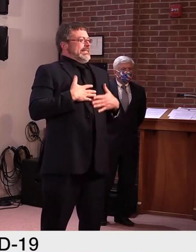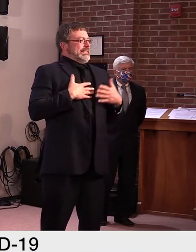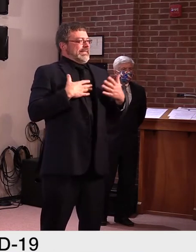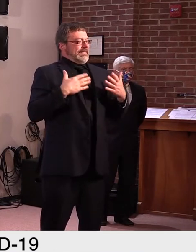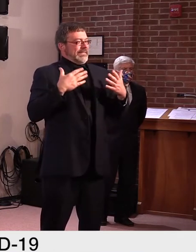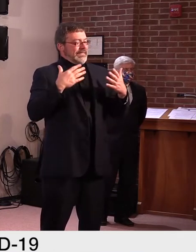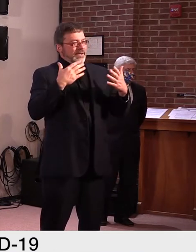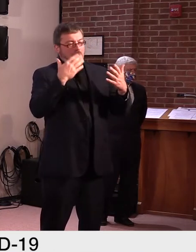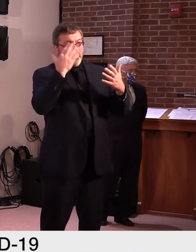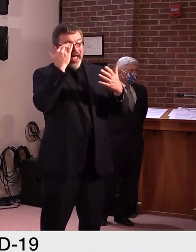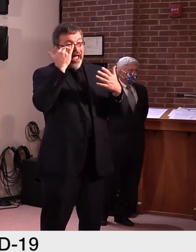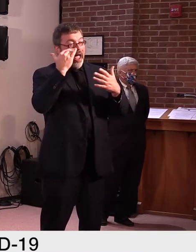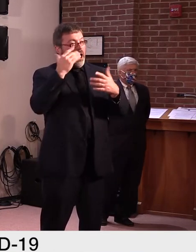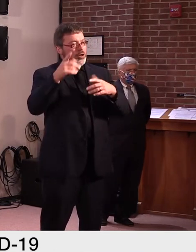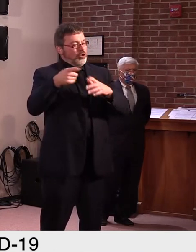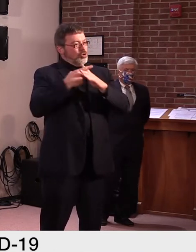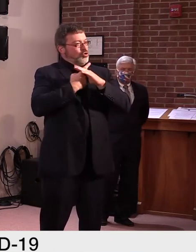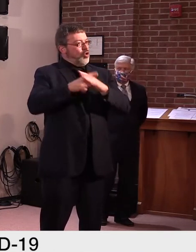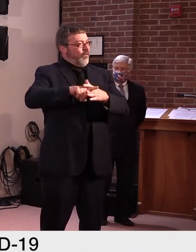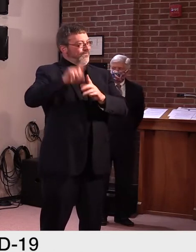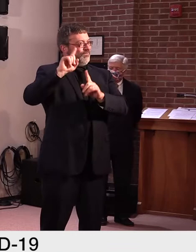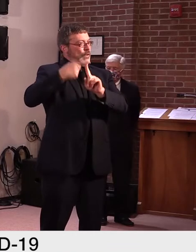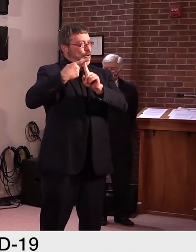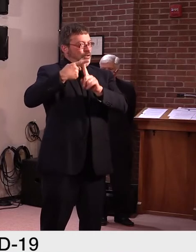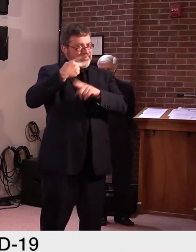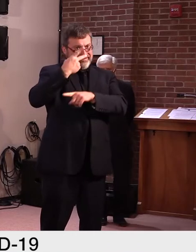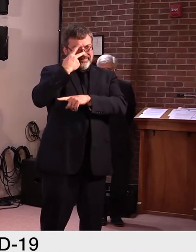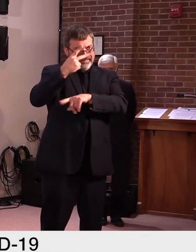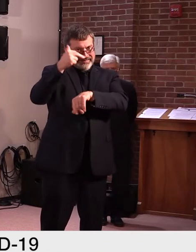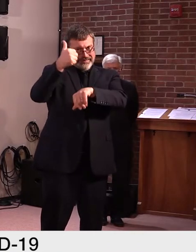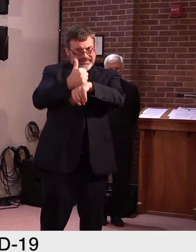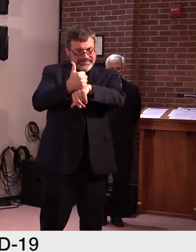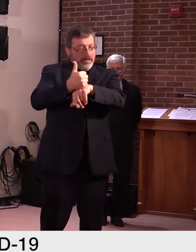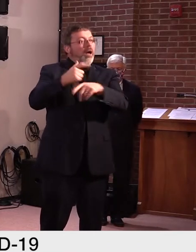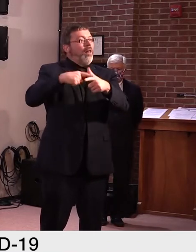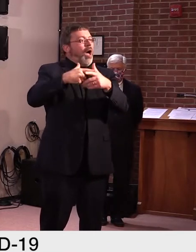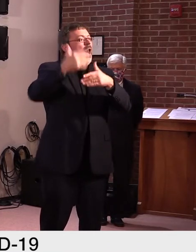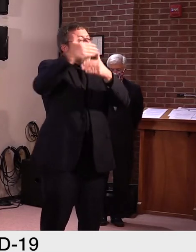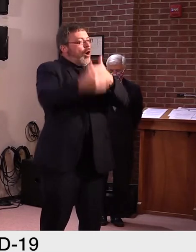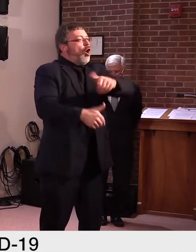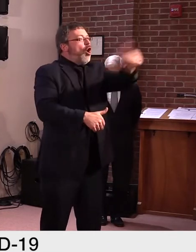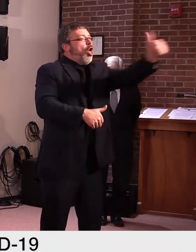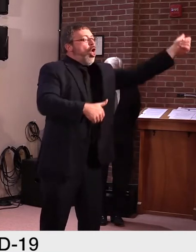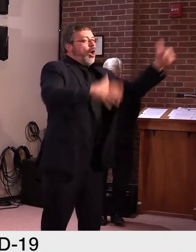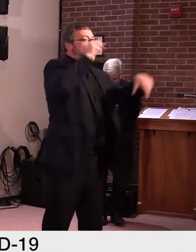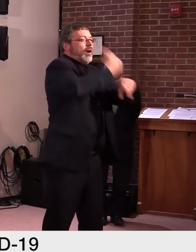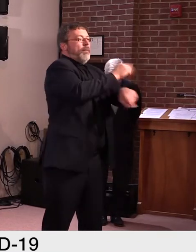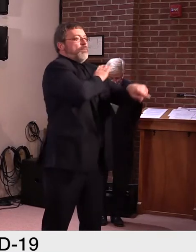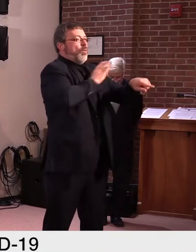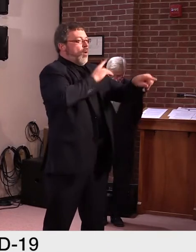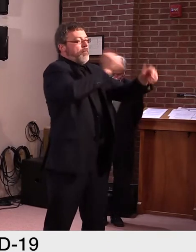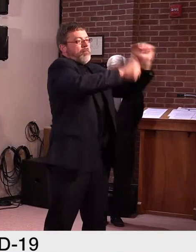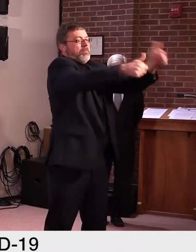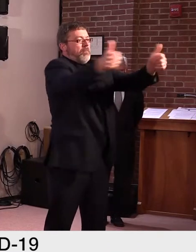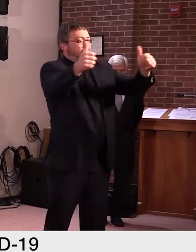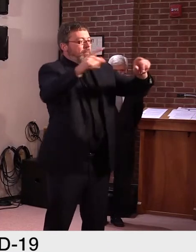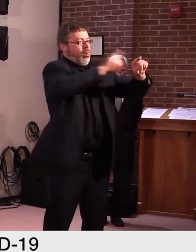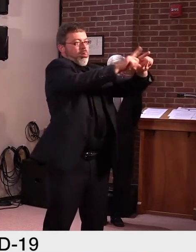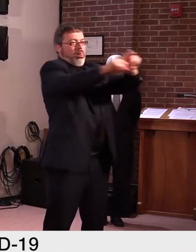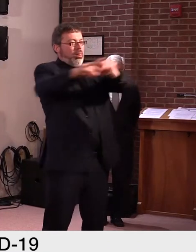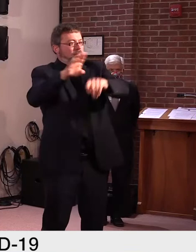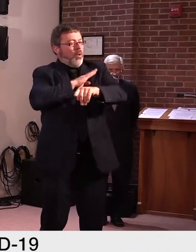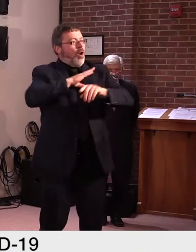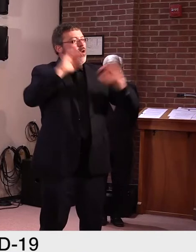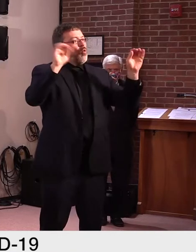Uh, Dr. Levine, the, uh, or, or you, Governor, the, uh, the very small